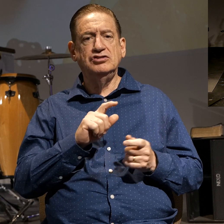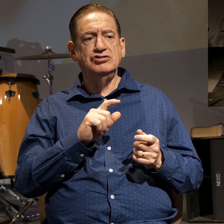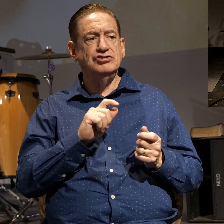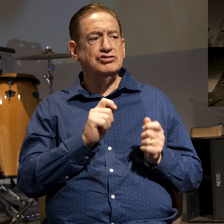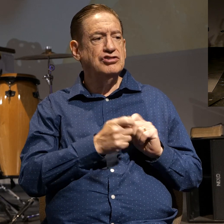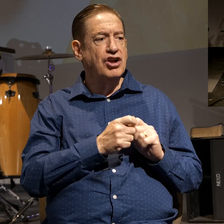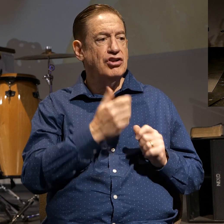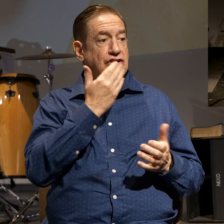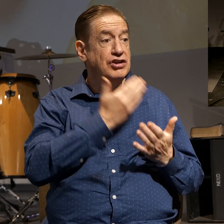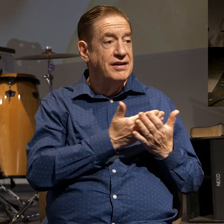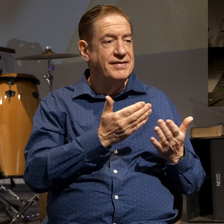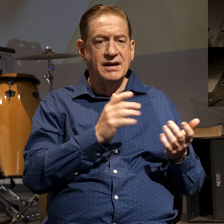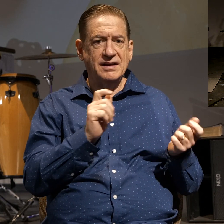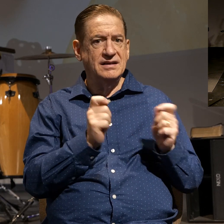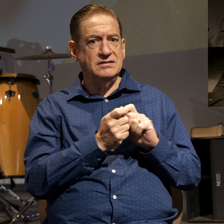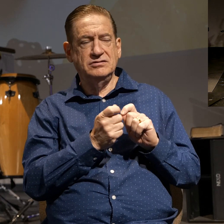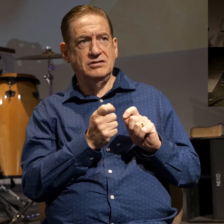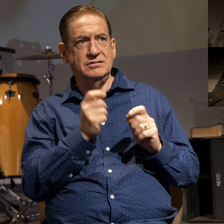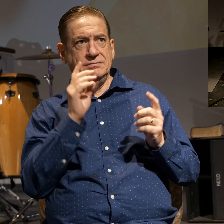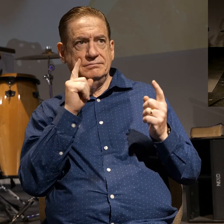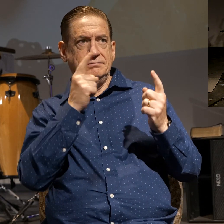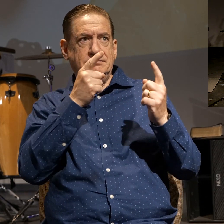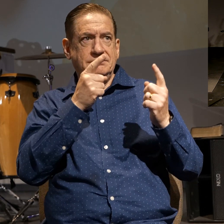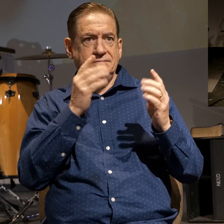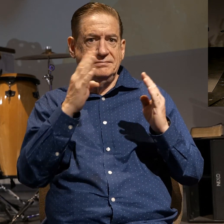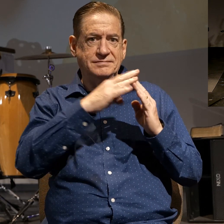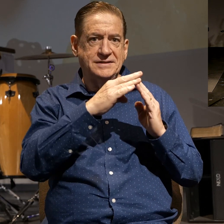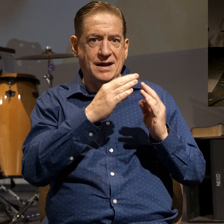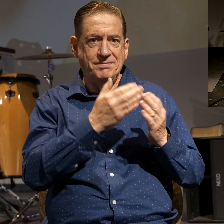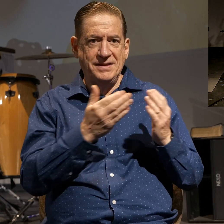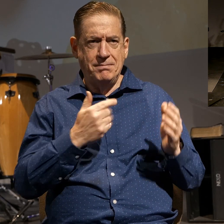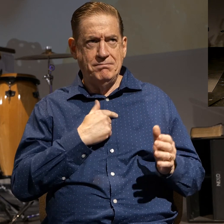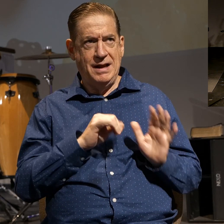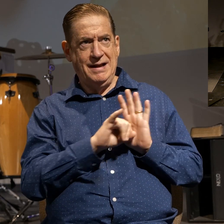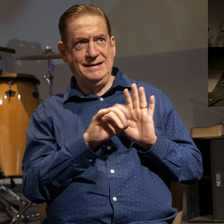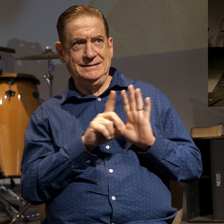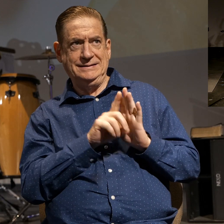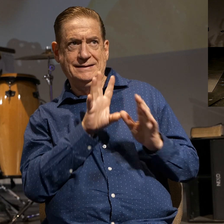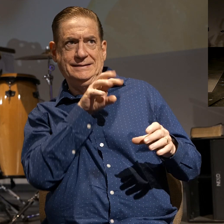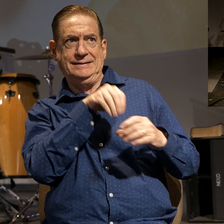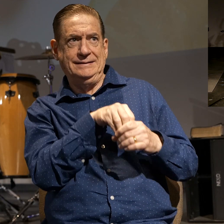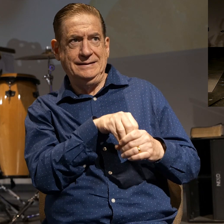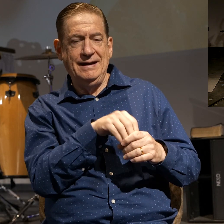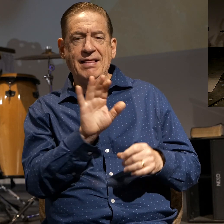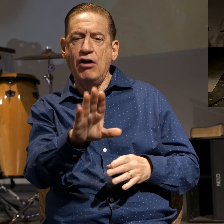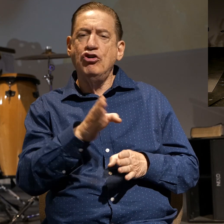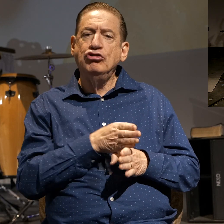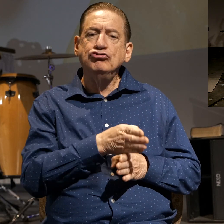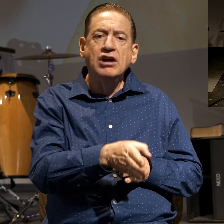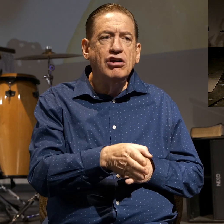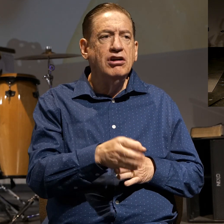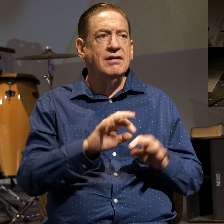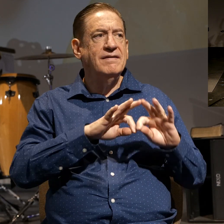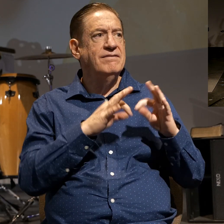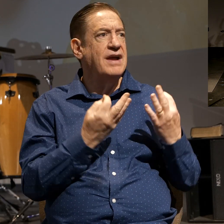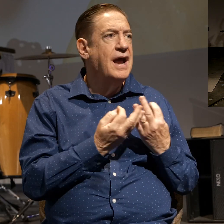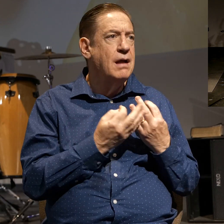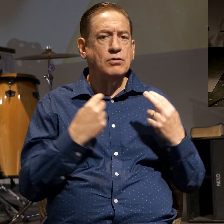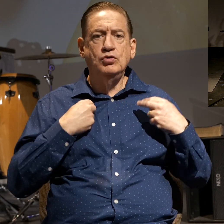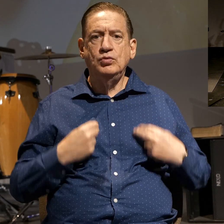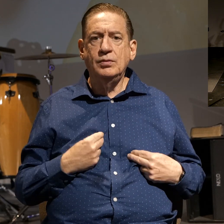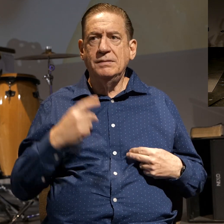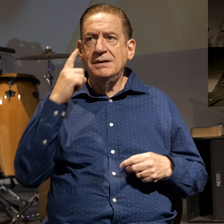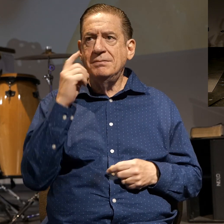turning them into your ultimate identity and your salvation, such as your career, family, human opinions,